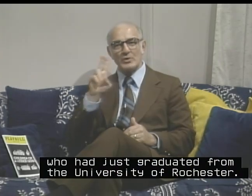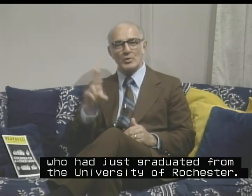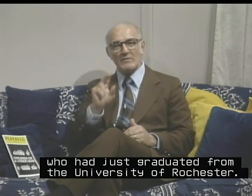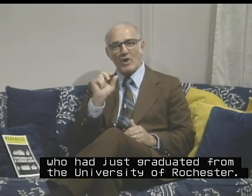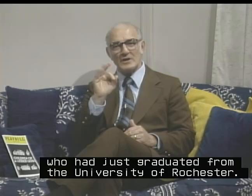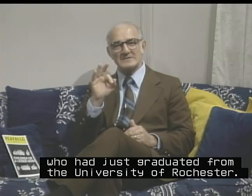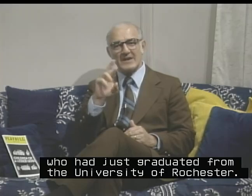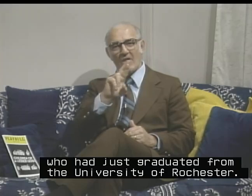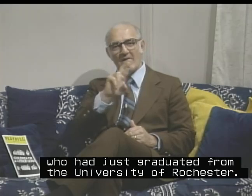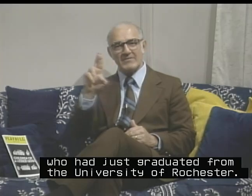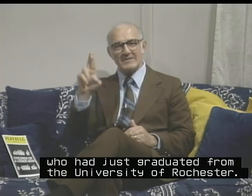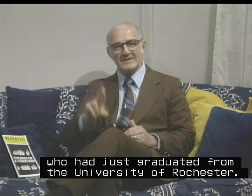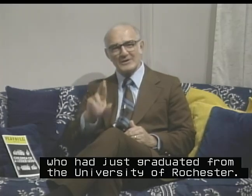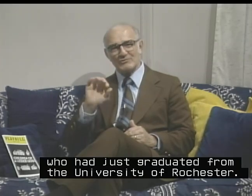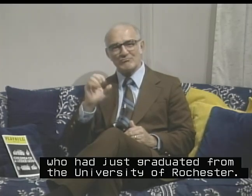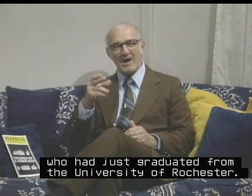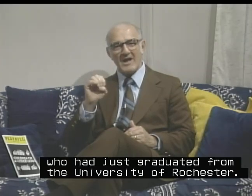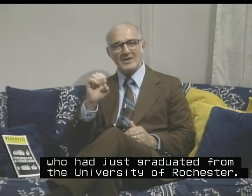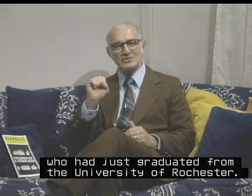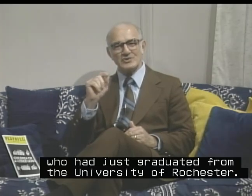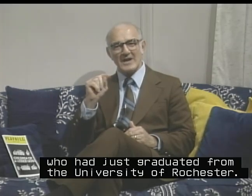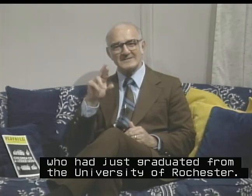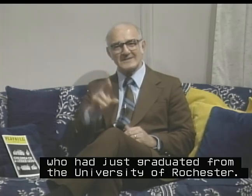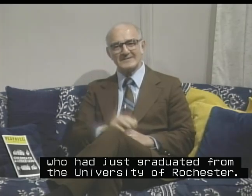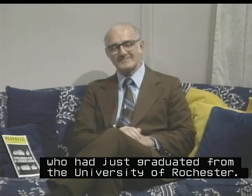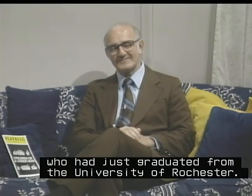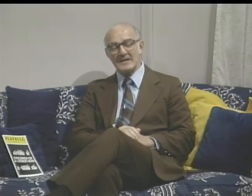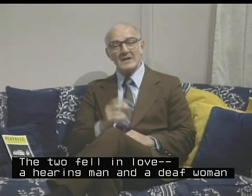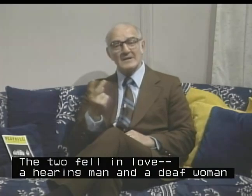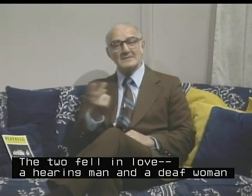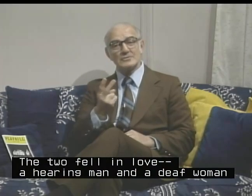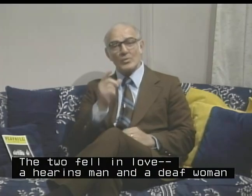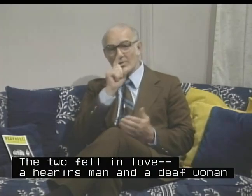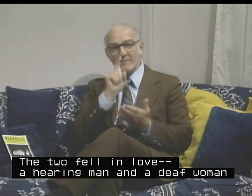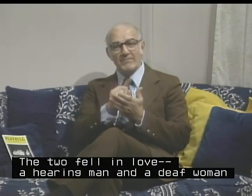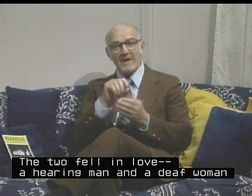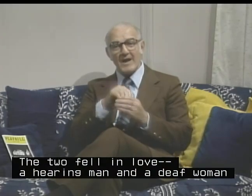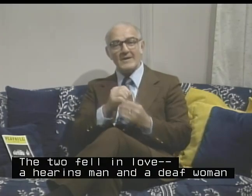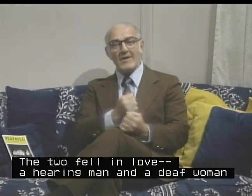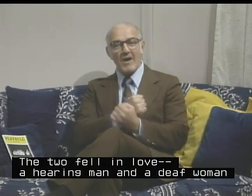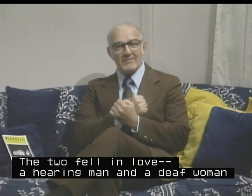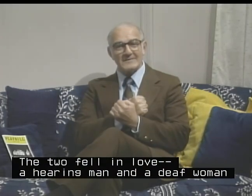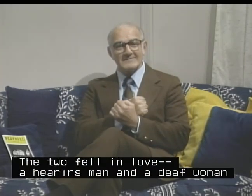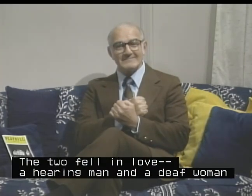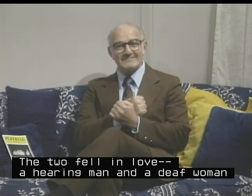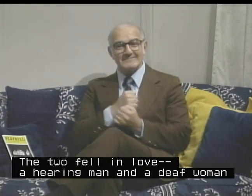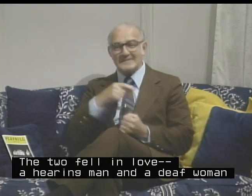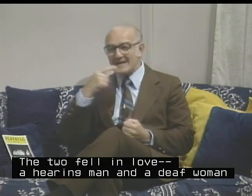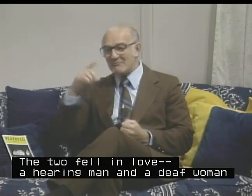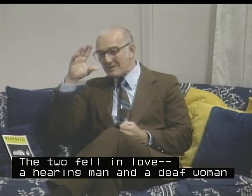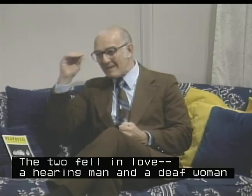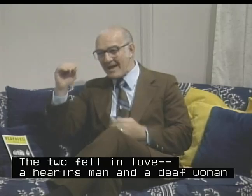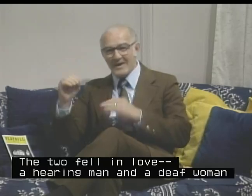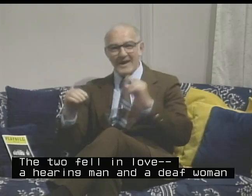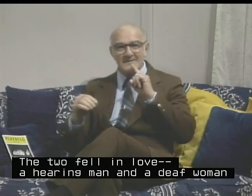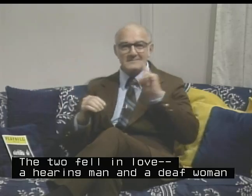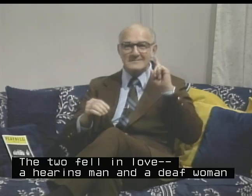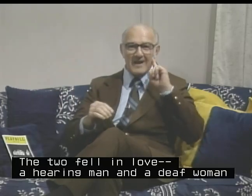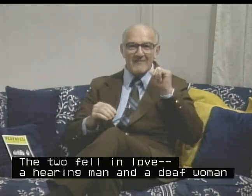University of Rochester. The two fell in love, hearing men and deaf